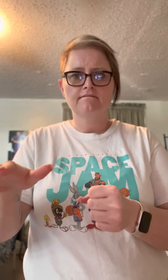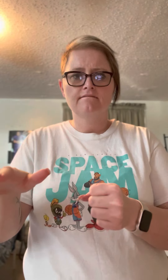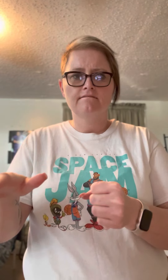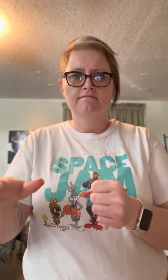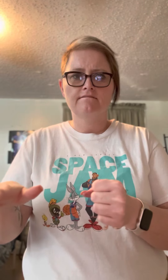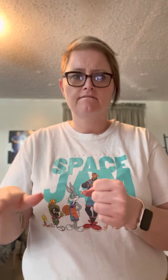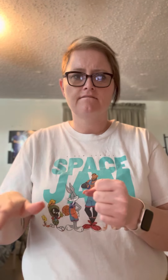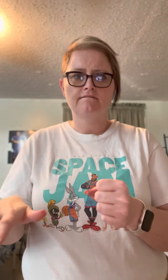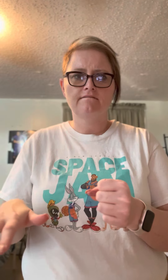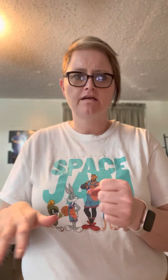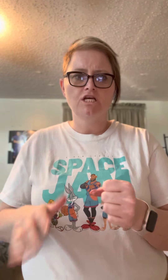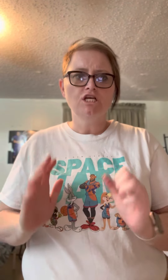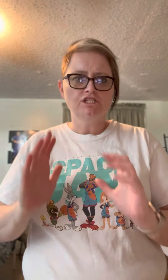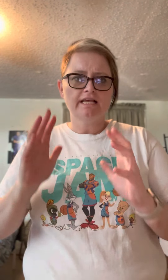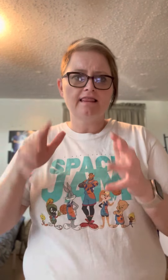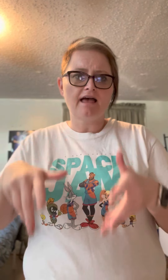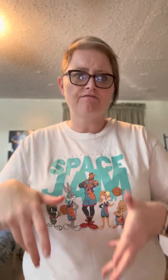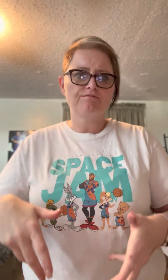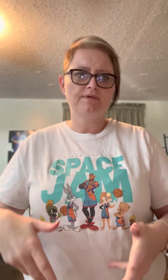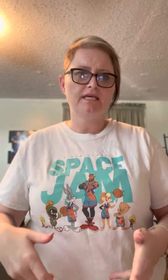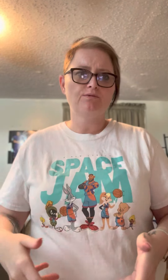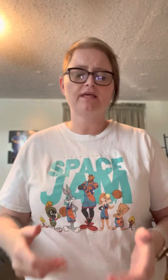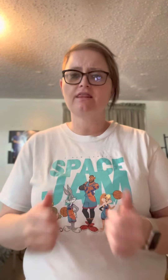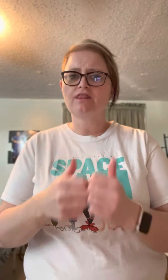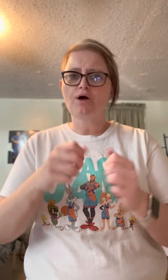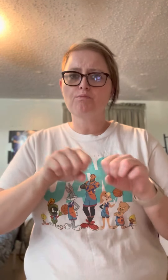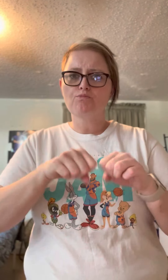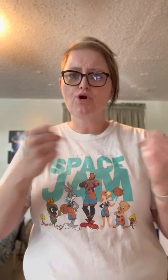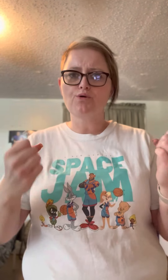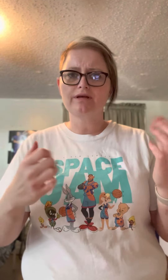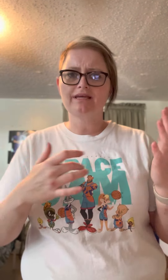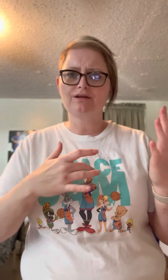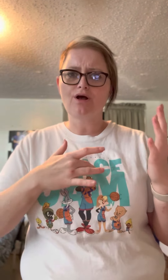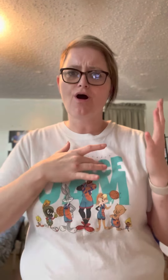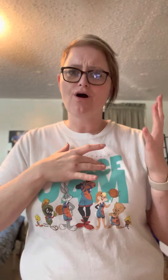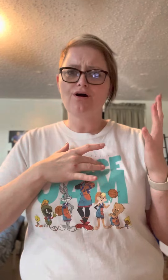she left me with a broken heart